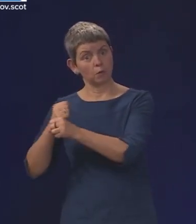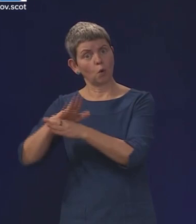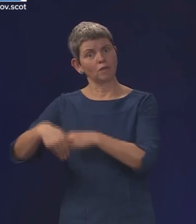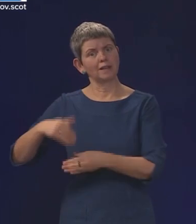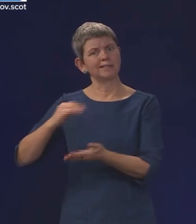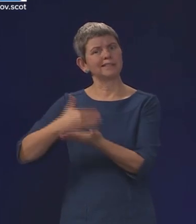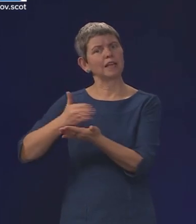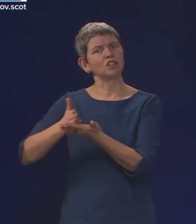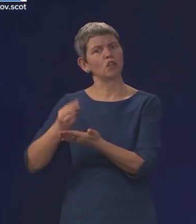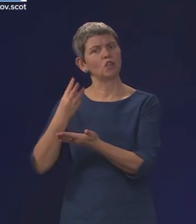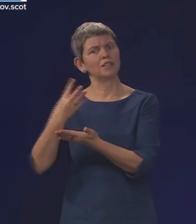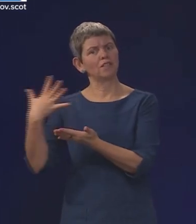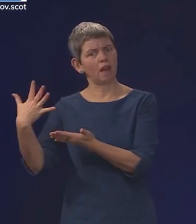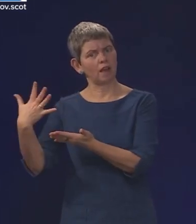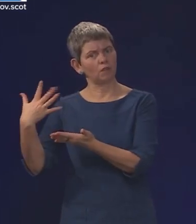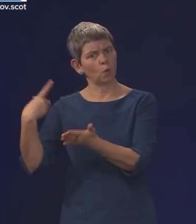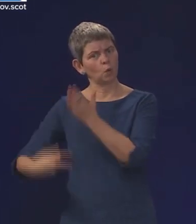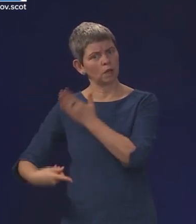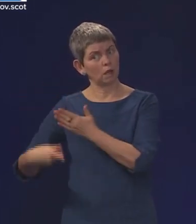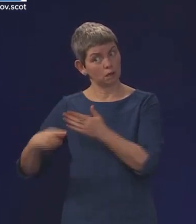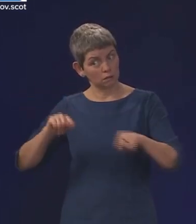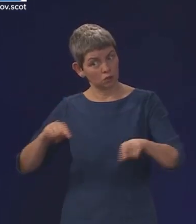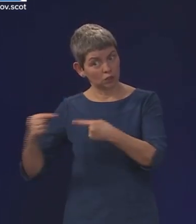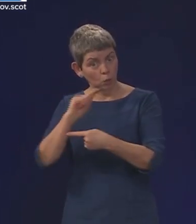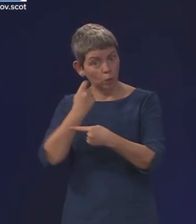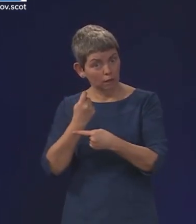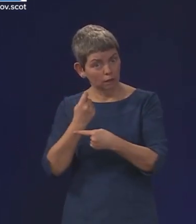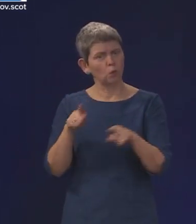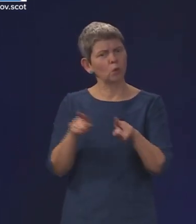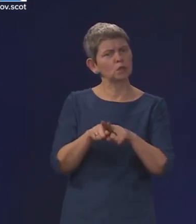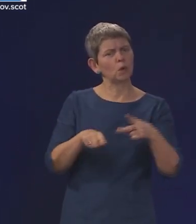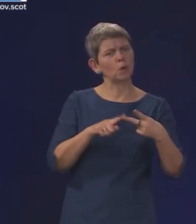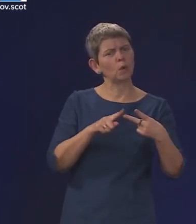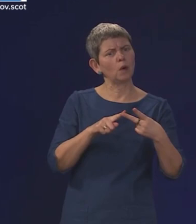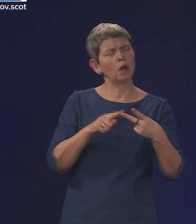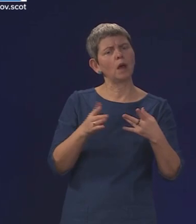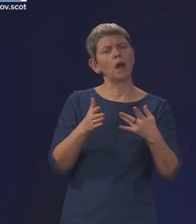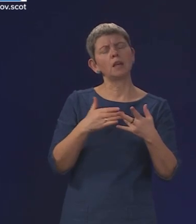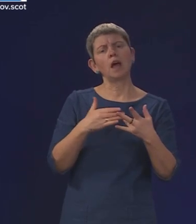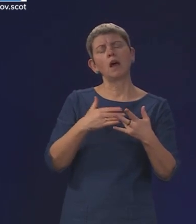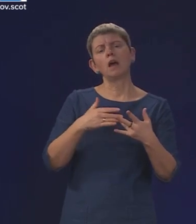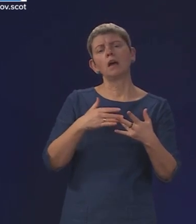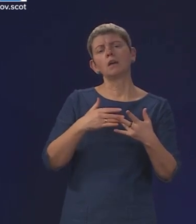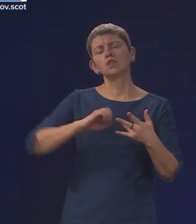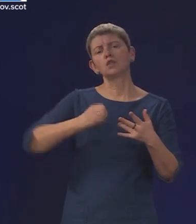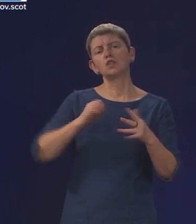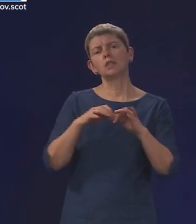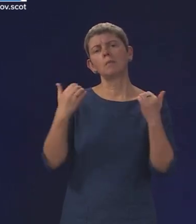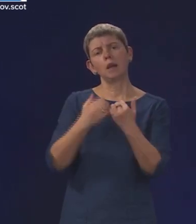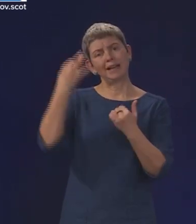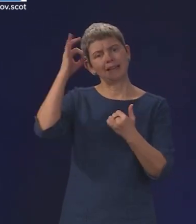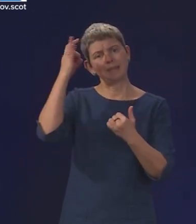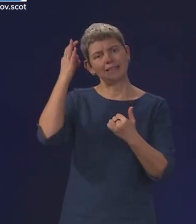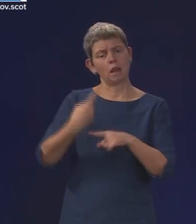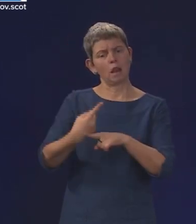another Scottish Parliament Committee last week came out against the National Care Service bill, so